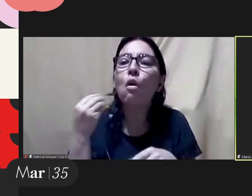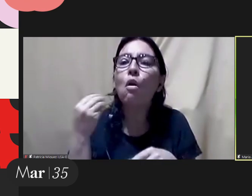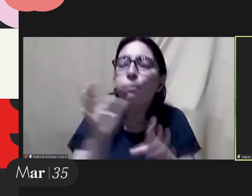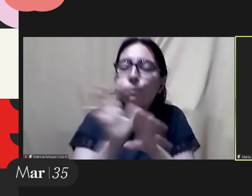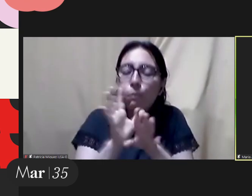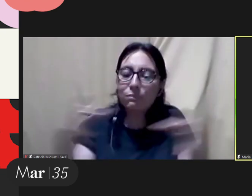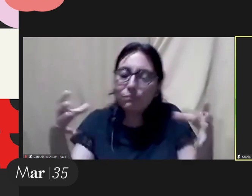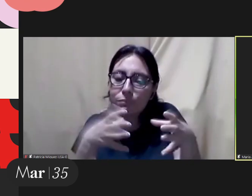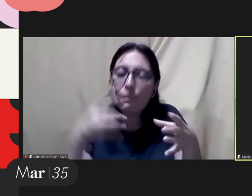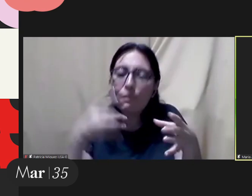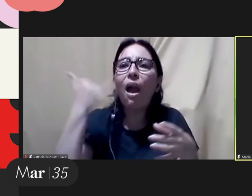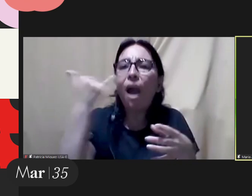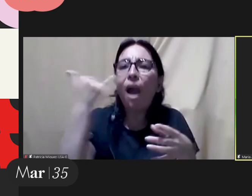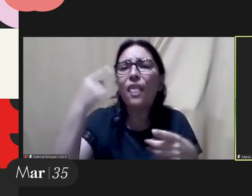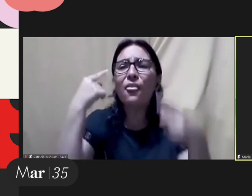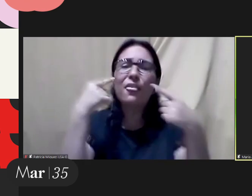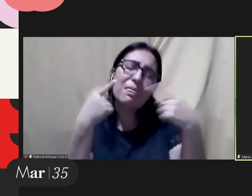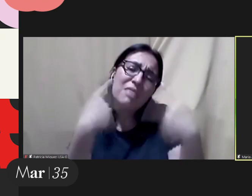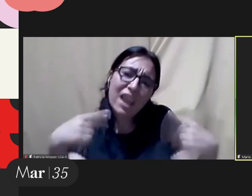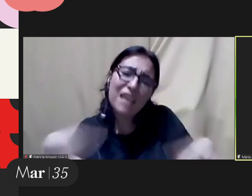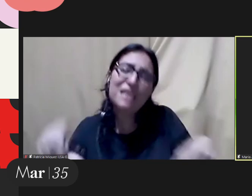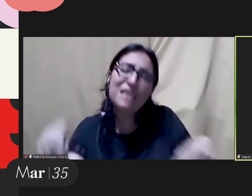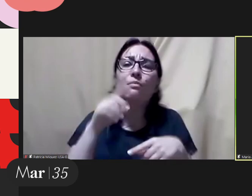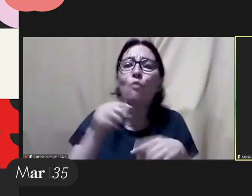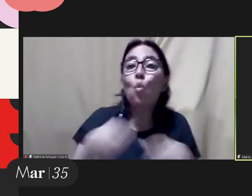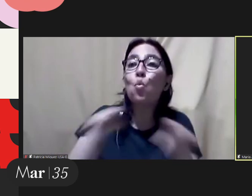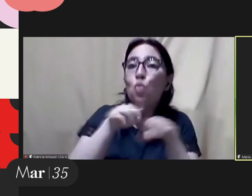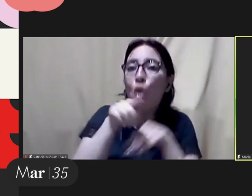the differences and connections.